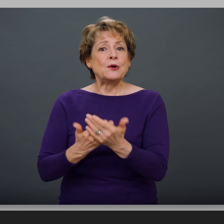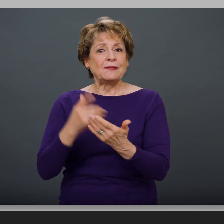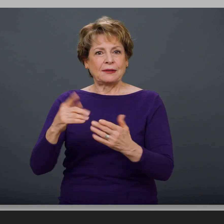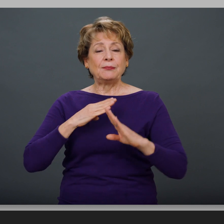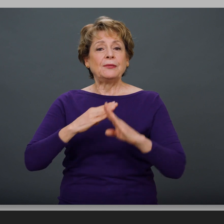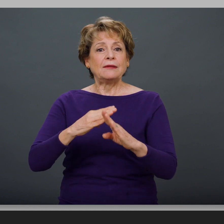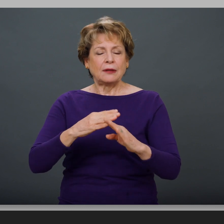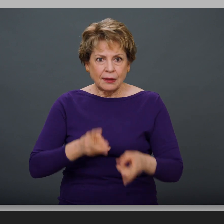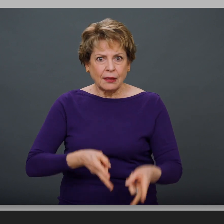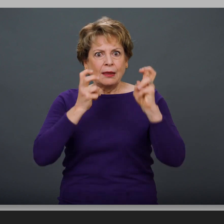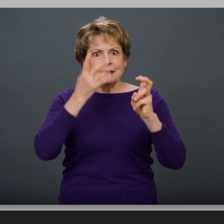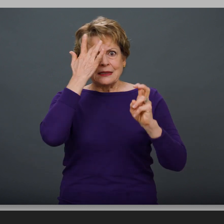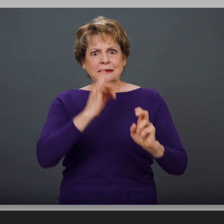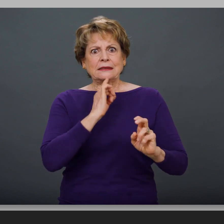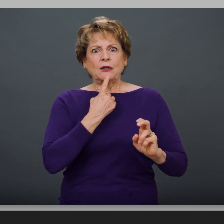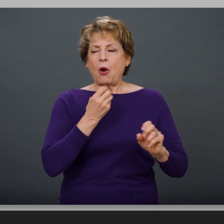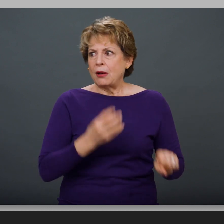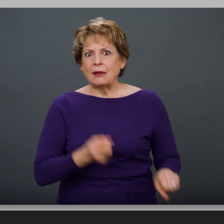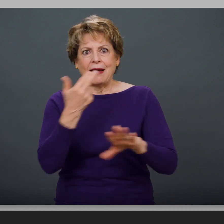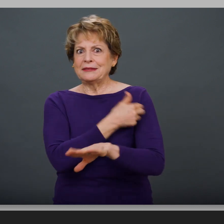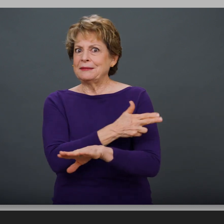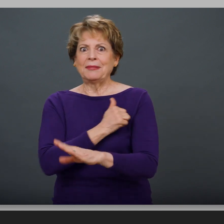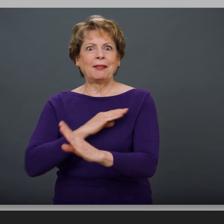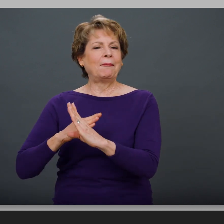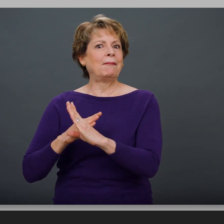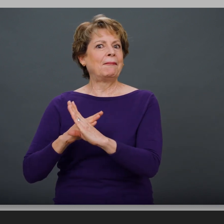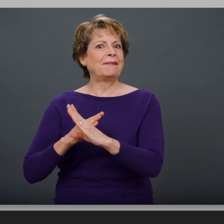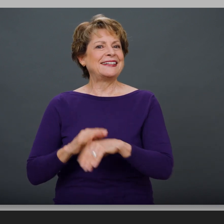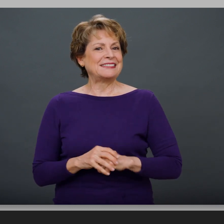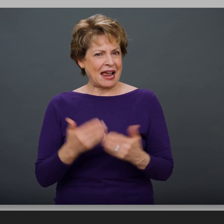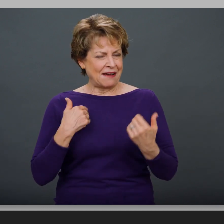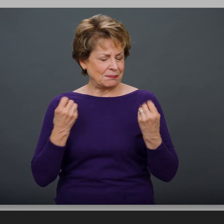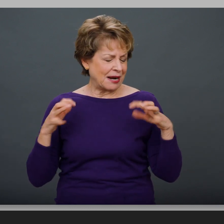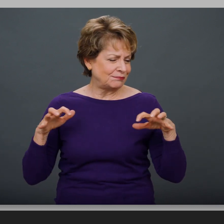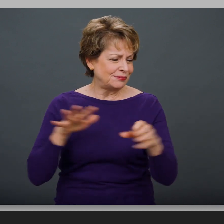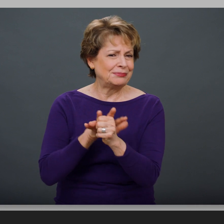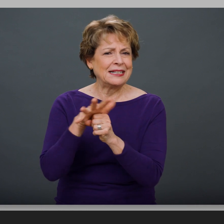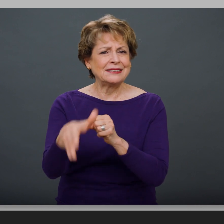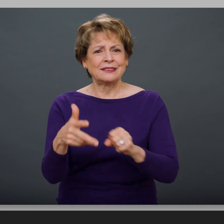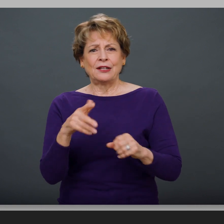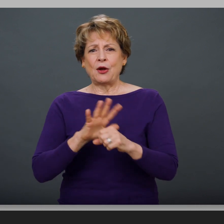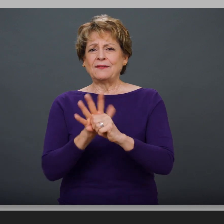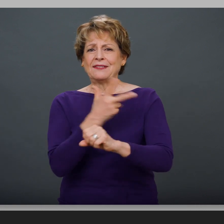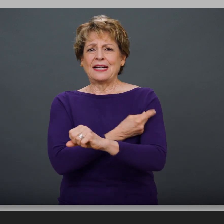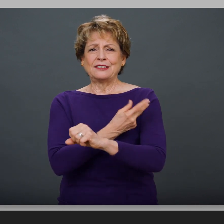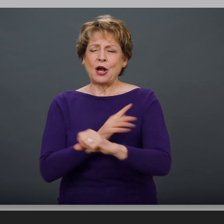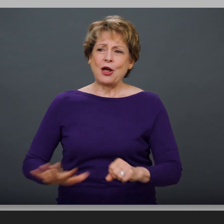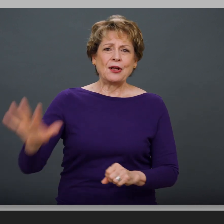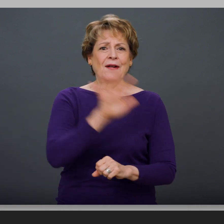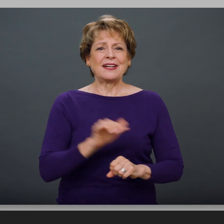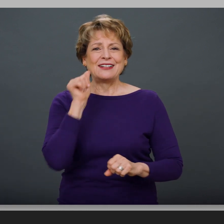Vaccines are our greatest protection from COVID-19 and have been proven to prevent serious illness or hospitalization.